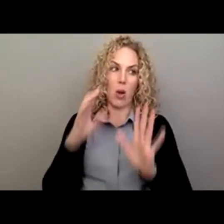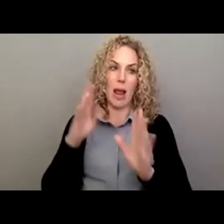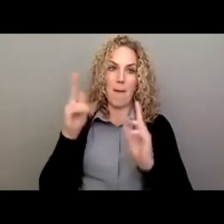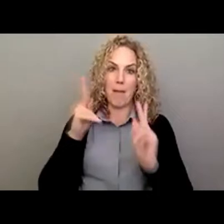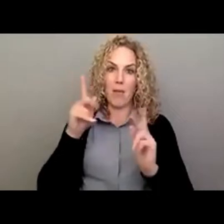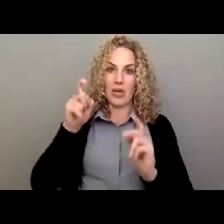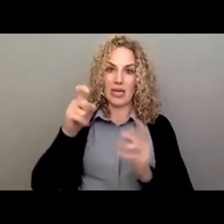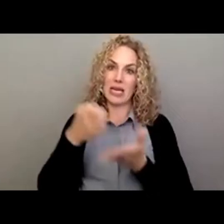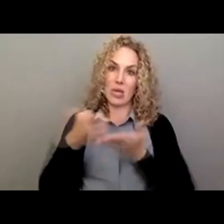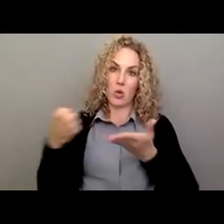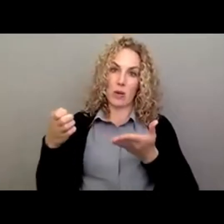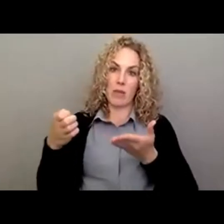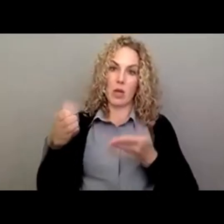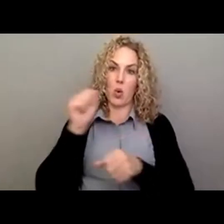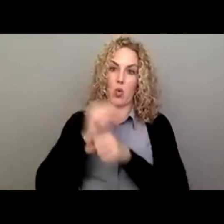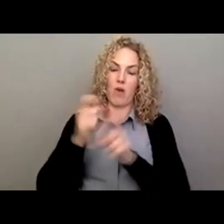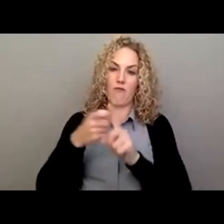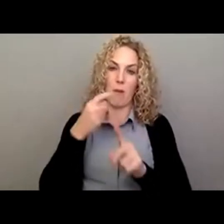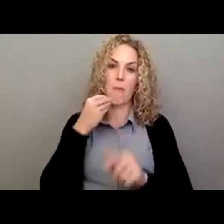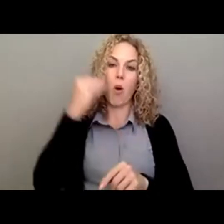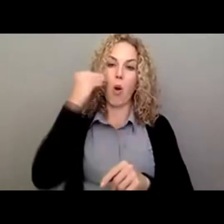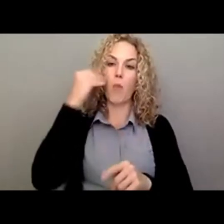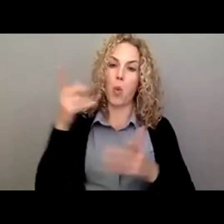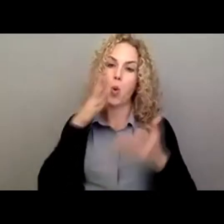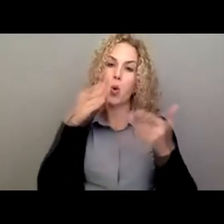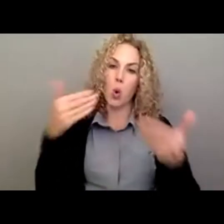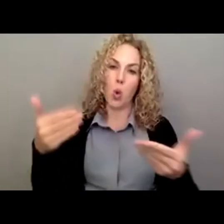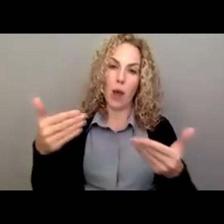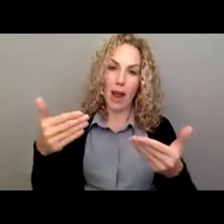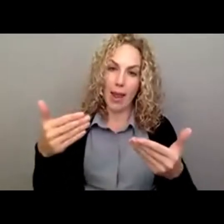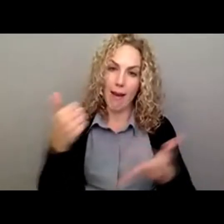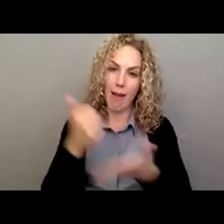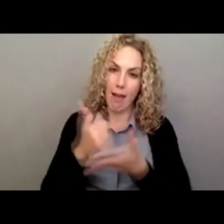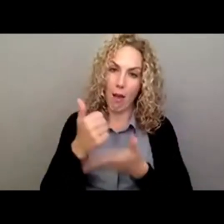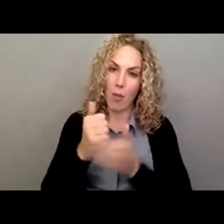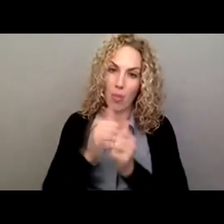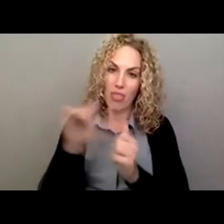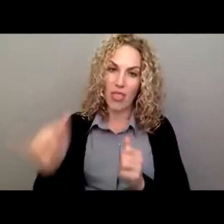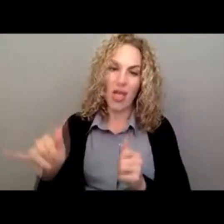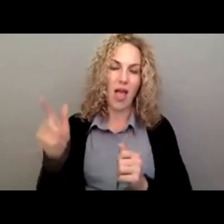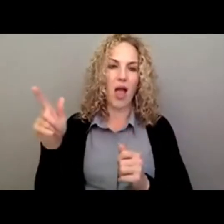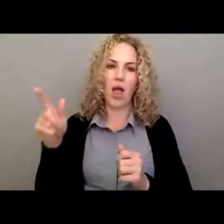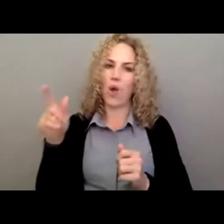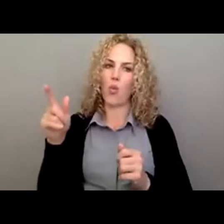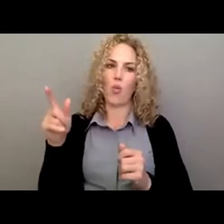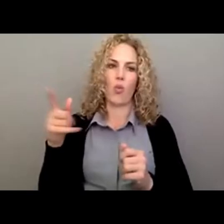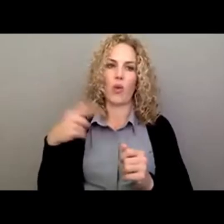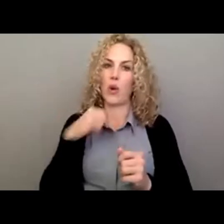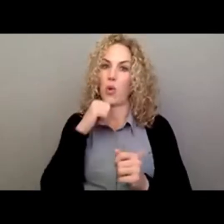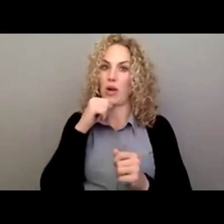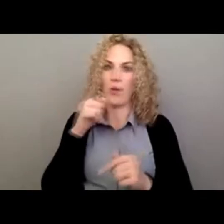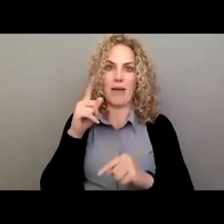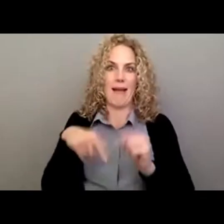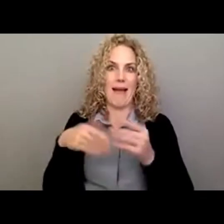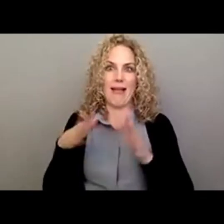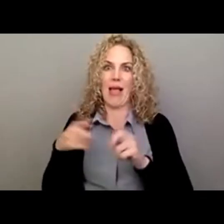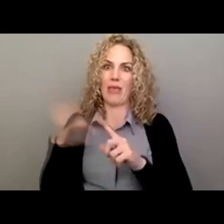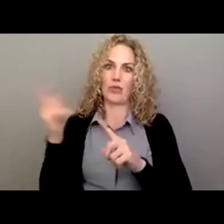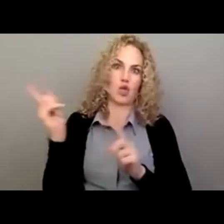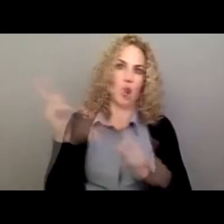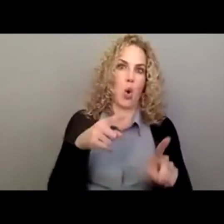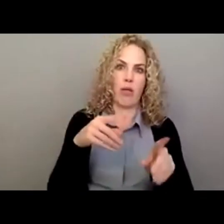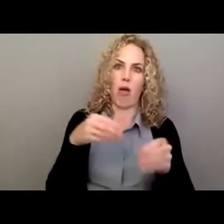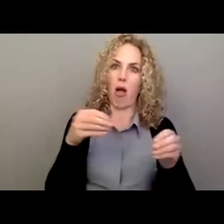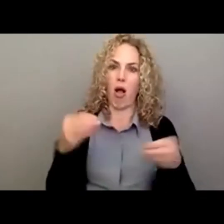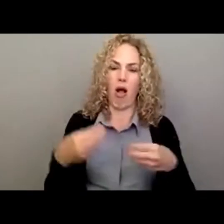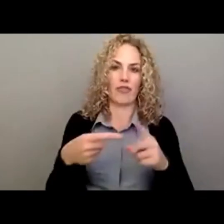going to need some equipment to work from home. And we're going to go ahead and help them get that because we weren't even letting them come into the office. They didn't have access to,